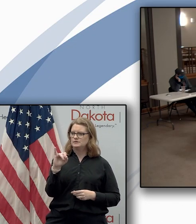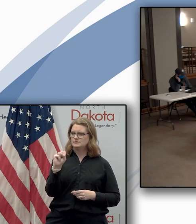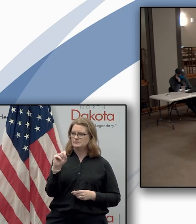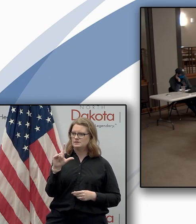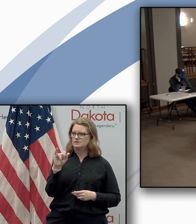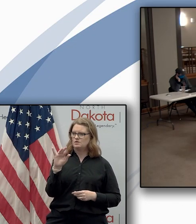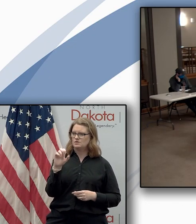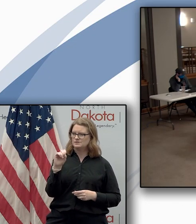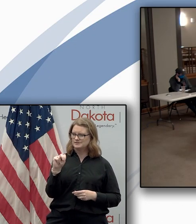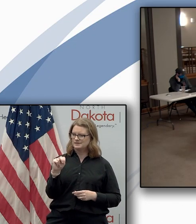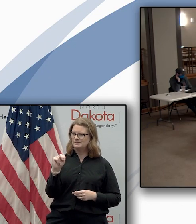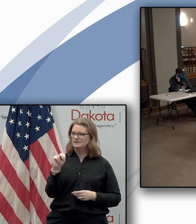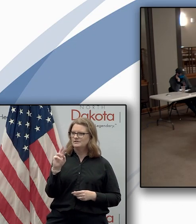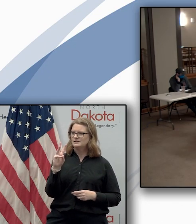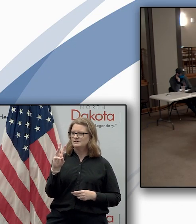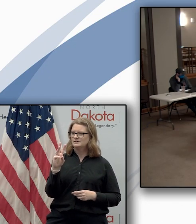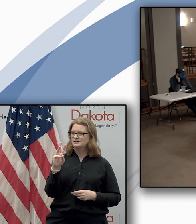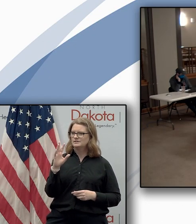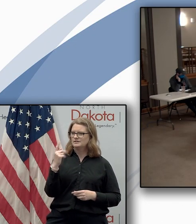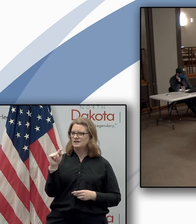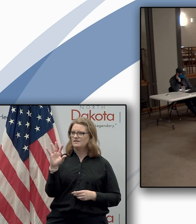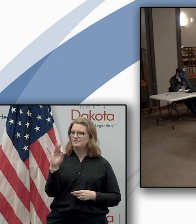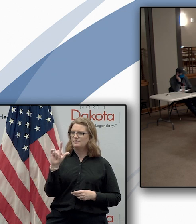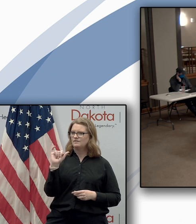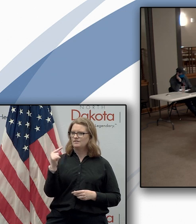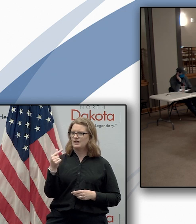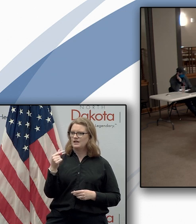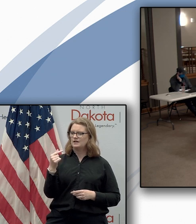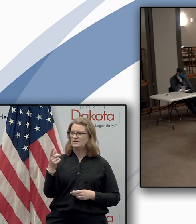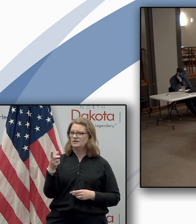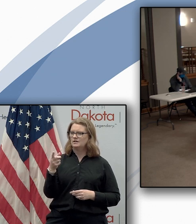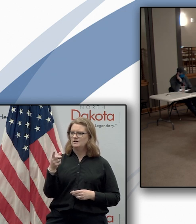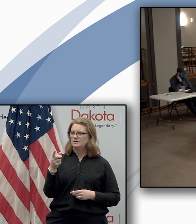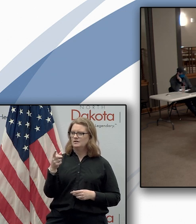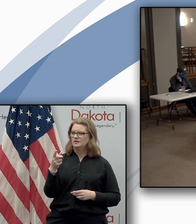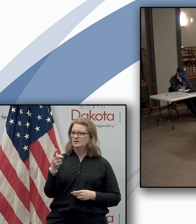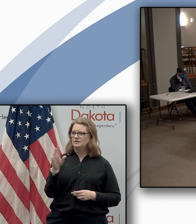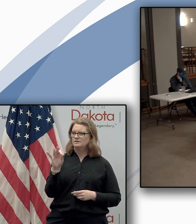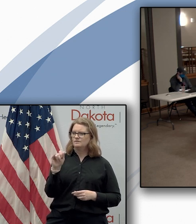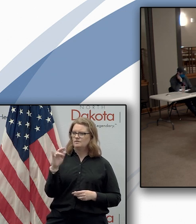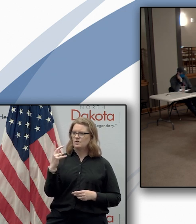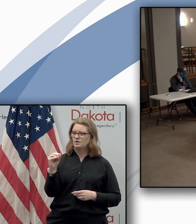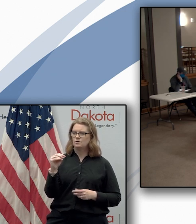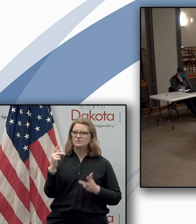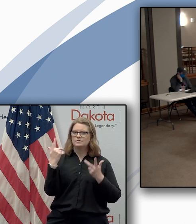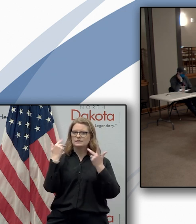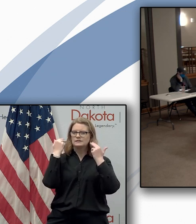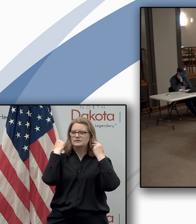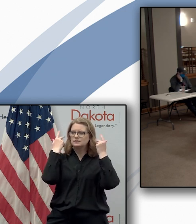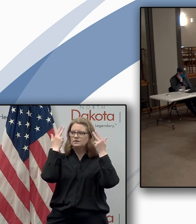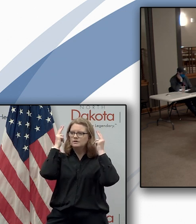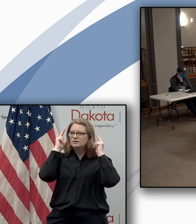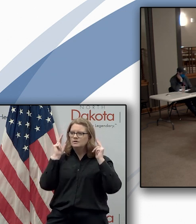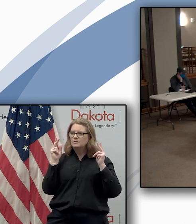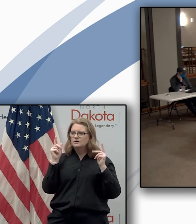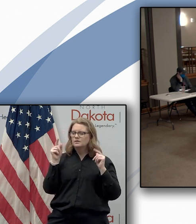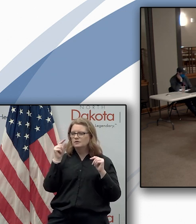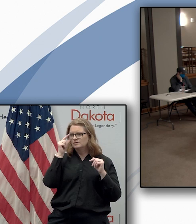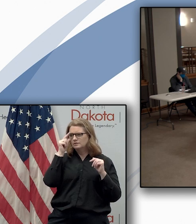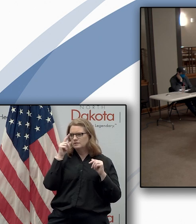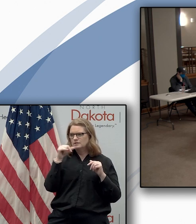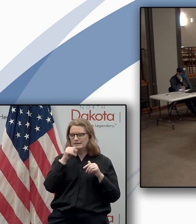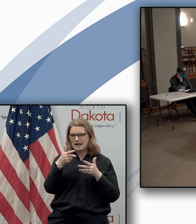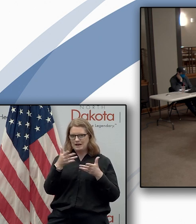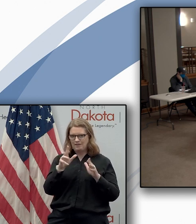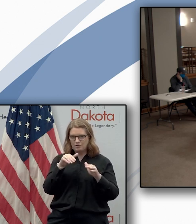the flag, WZFG, and Fargo. Uh, we're hearing from, we're hearing that beauticians and barbers are not yet allowed, uh, in long